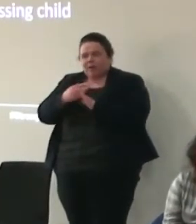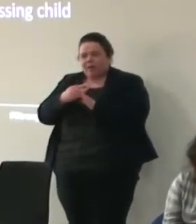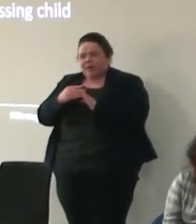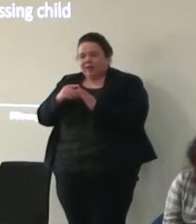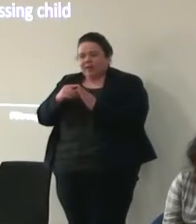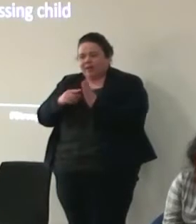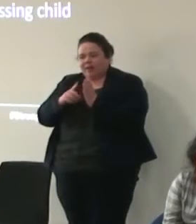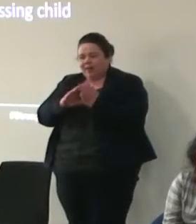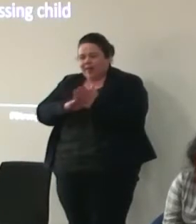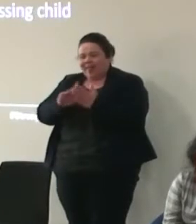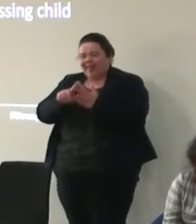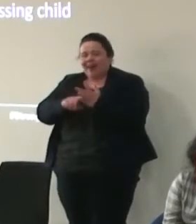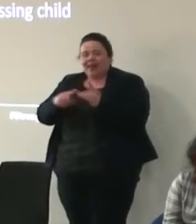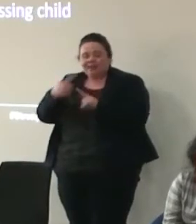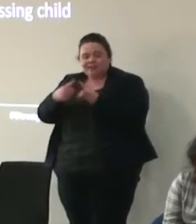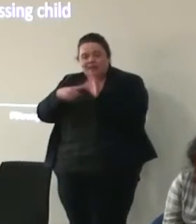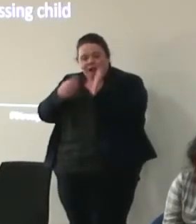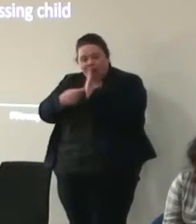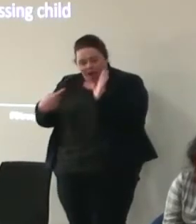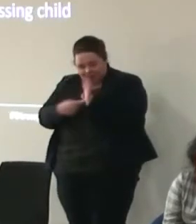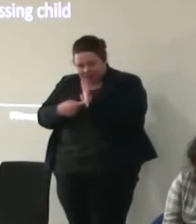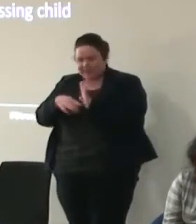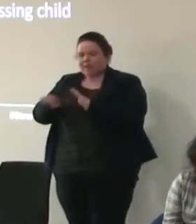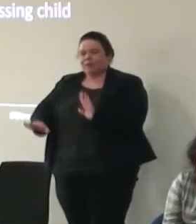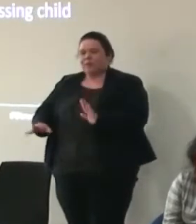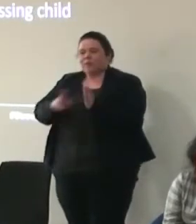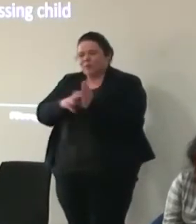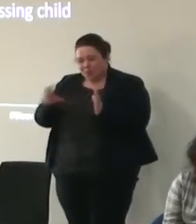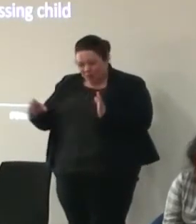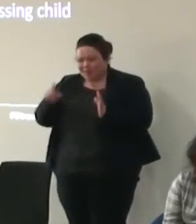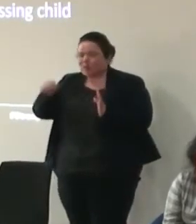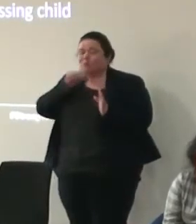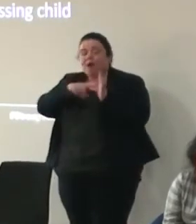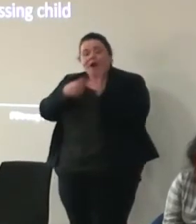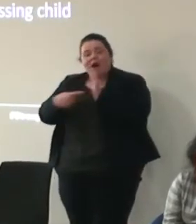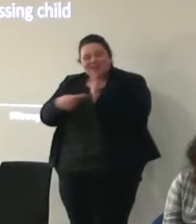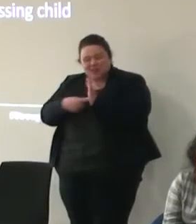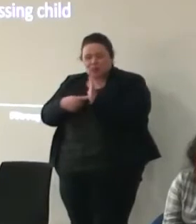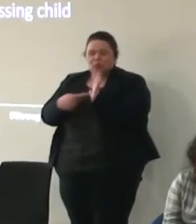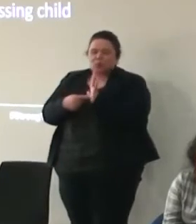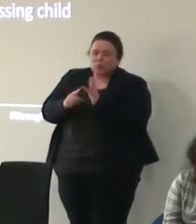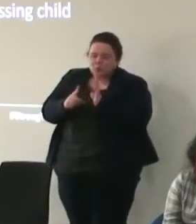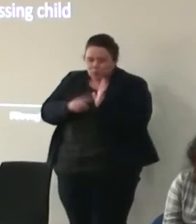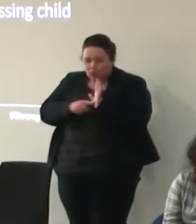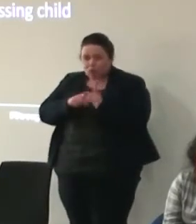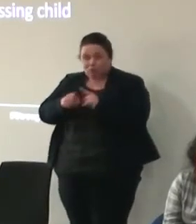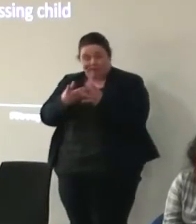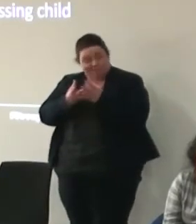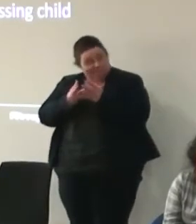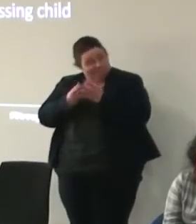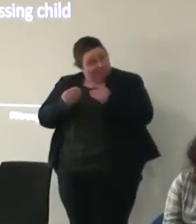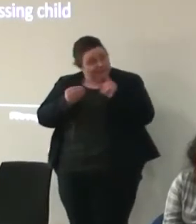Newcastle that was using the arts I guess as a tool to try and address that exact